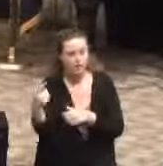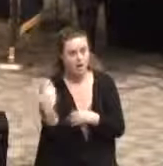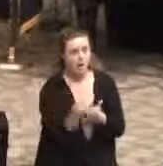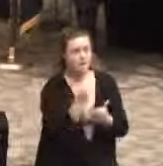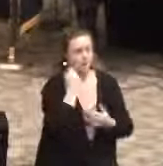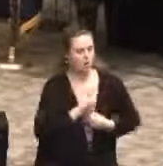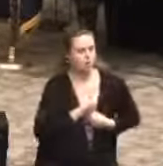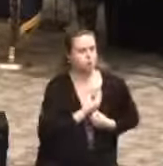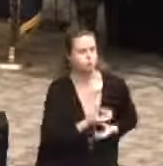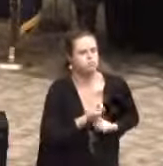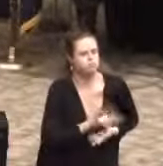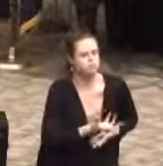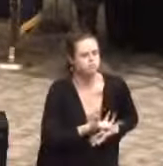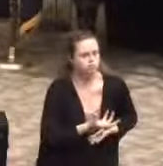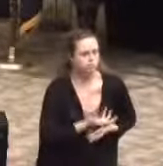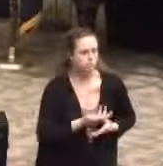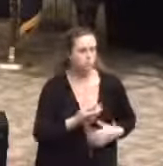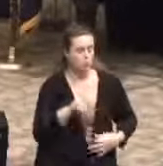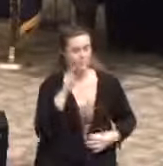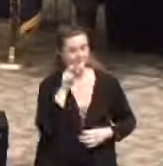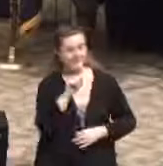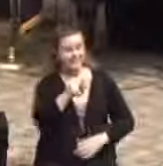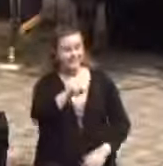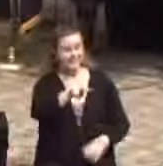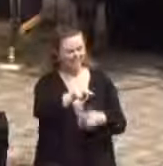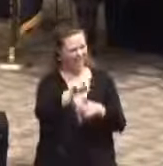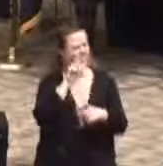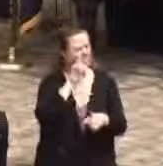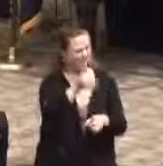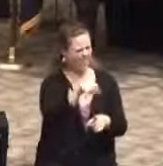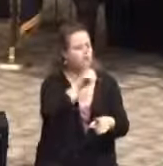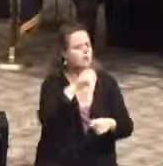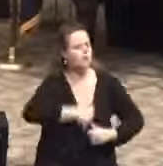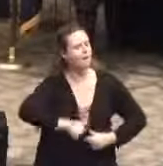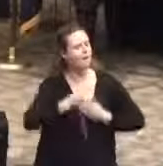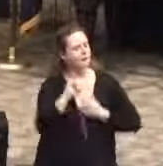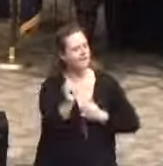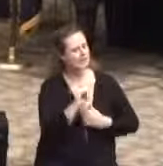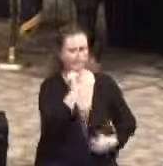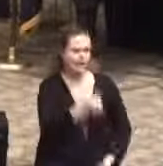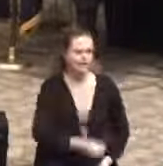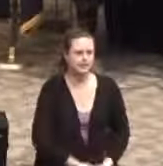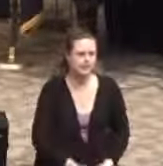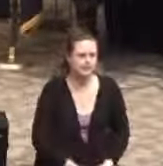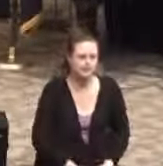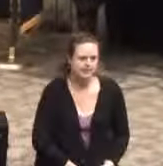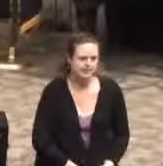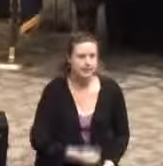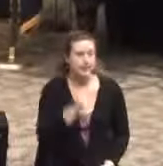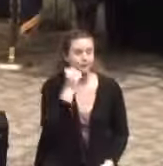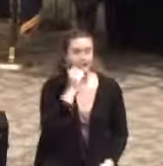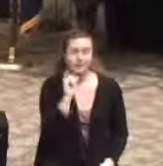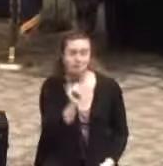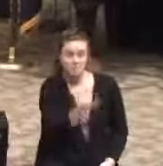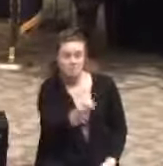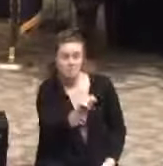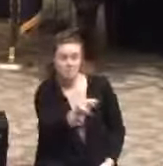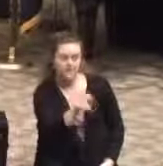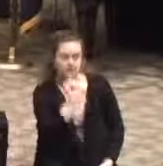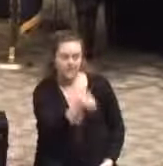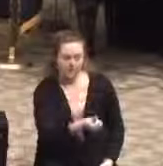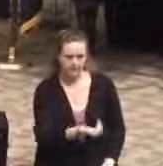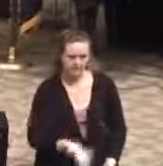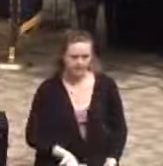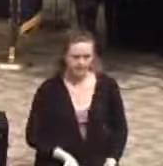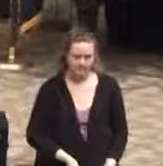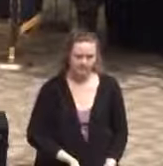We see the shows on TV and think that's what it's all about. On occasion, it's like that, but not every day. Even